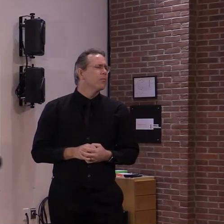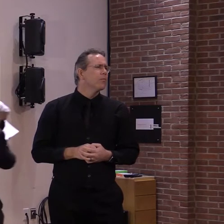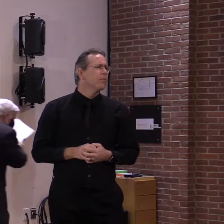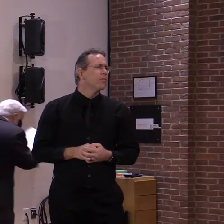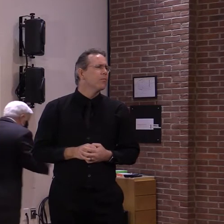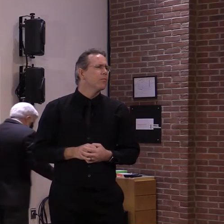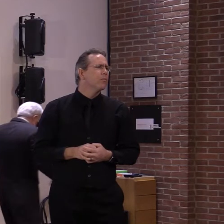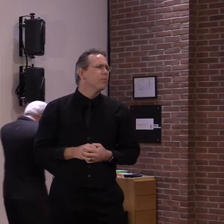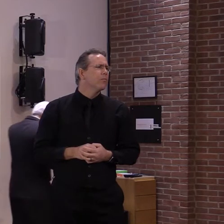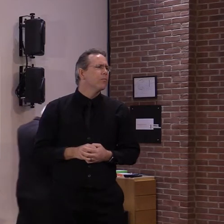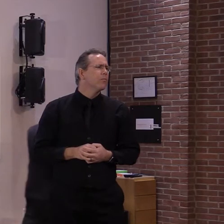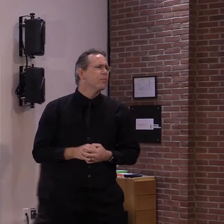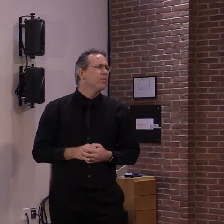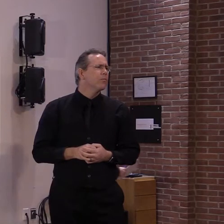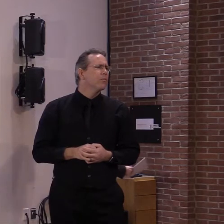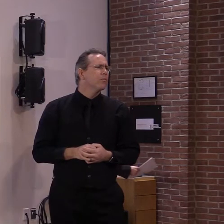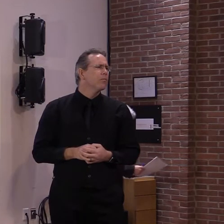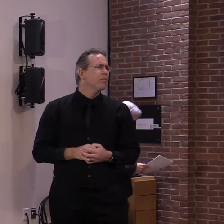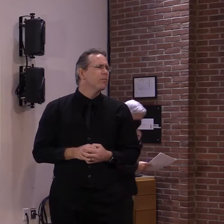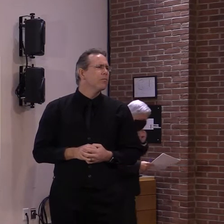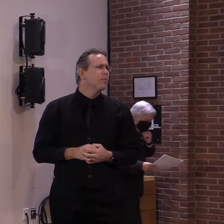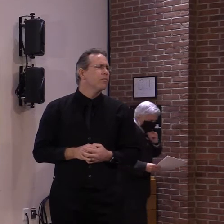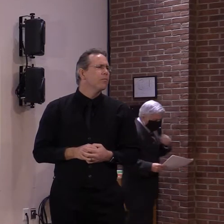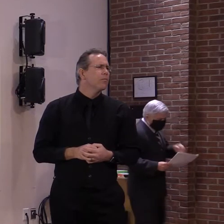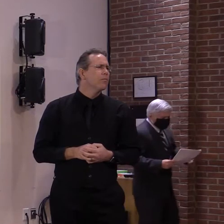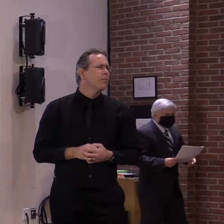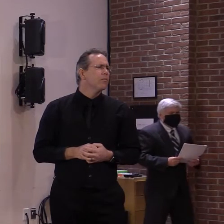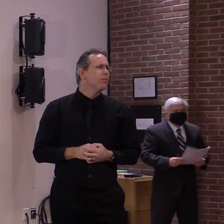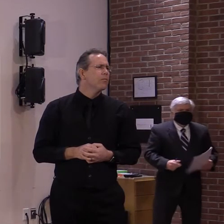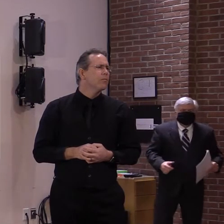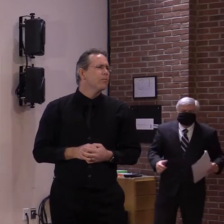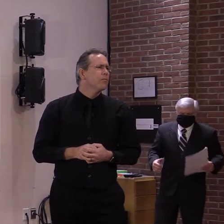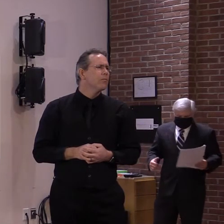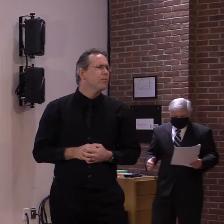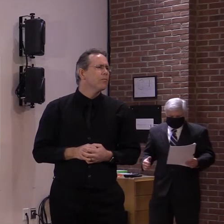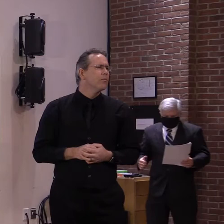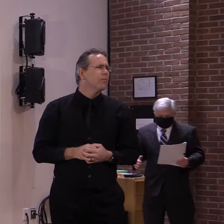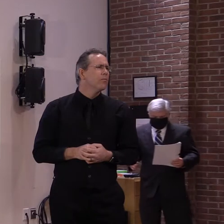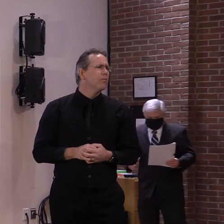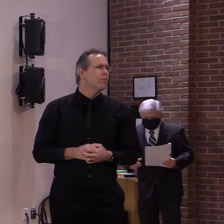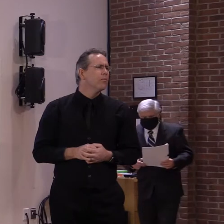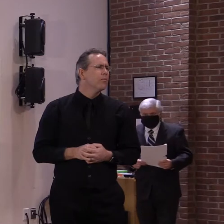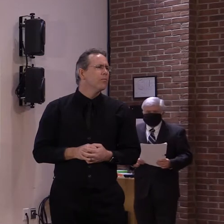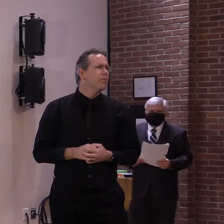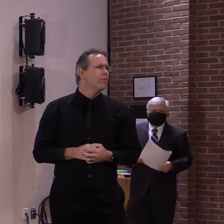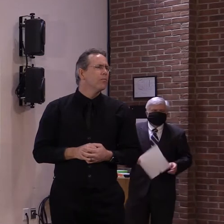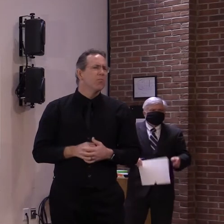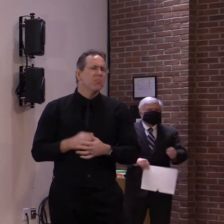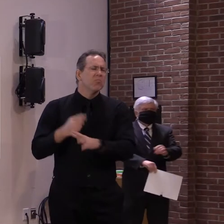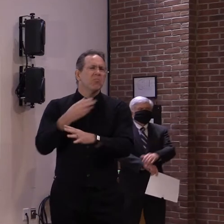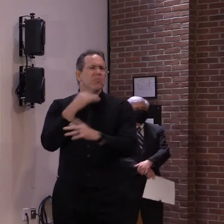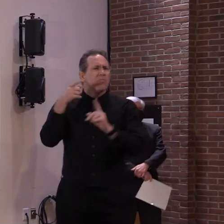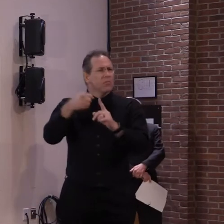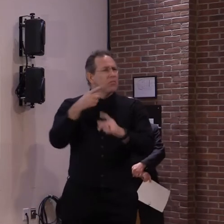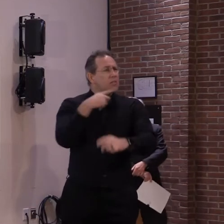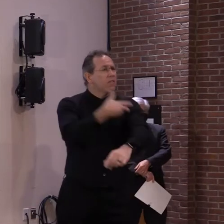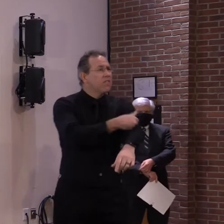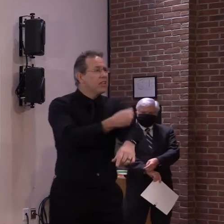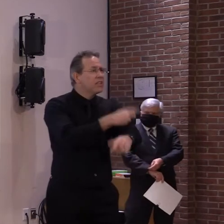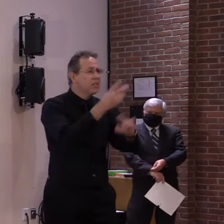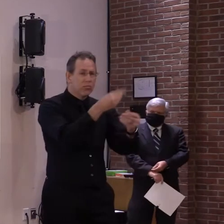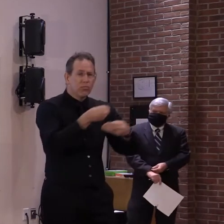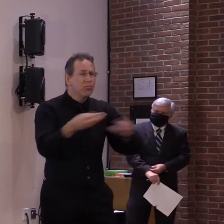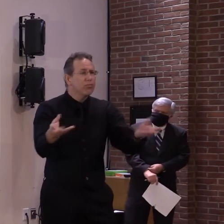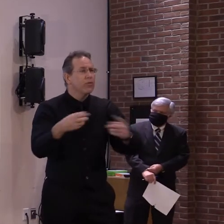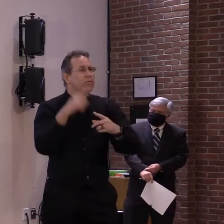outreach in the community leaders and that sort of thing. guess physically, I mean, what does that look like? I guess if you could just provide